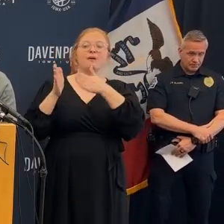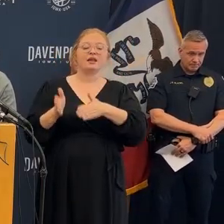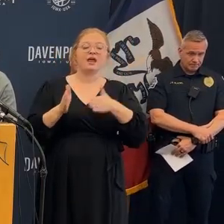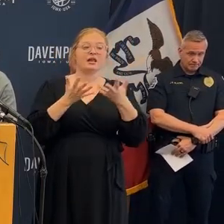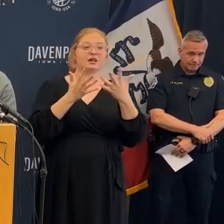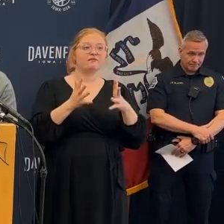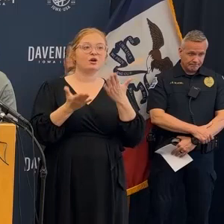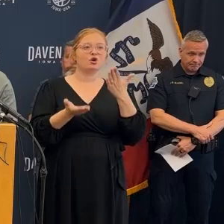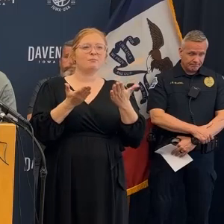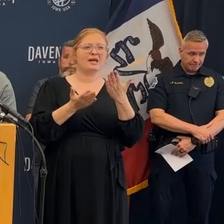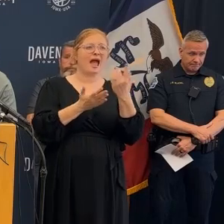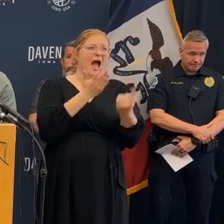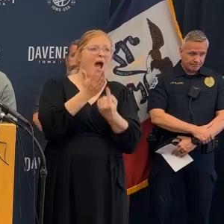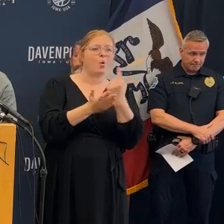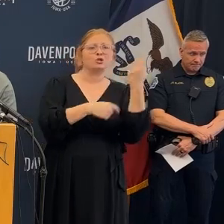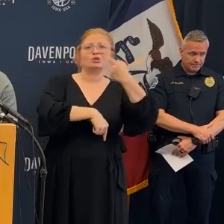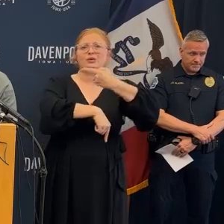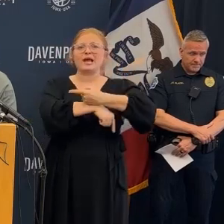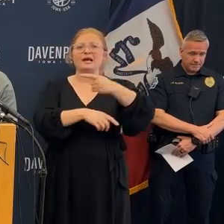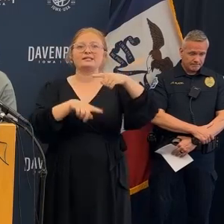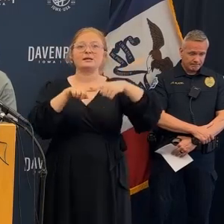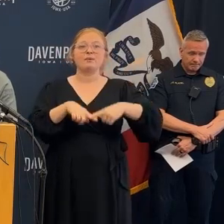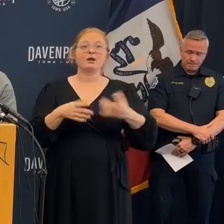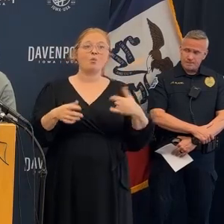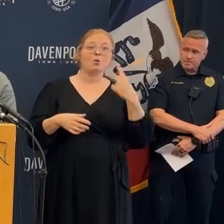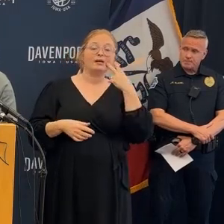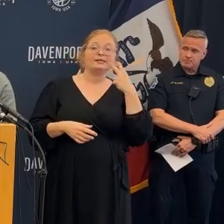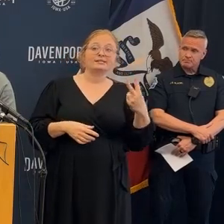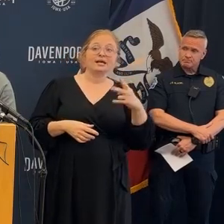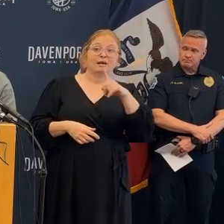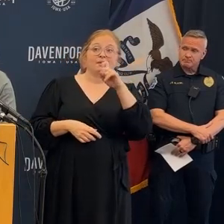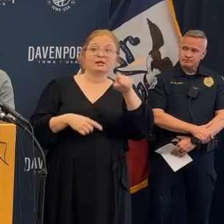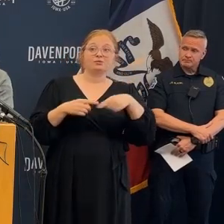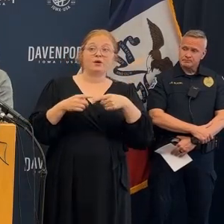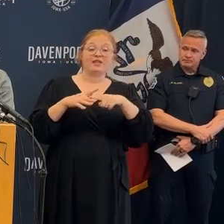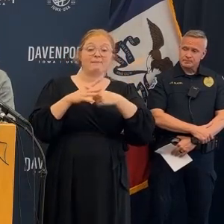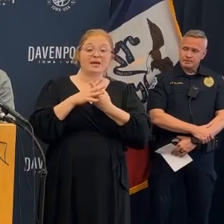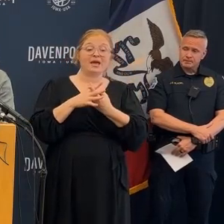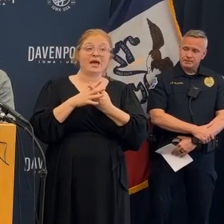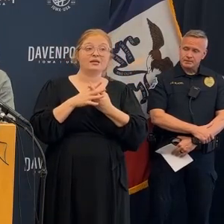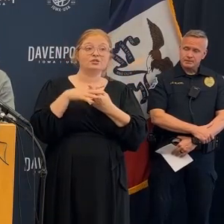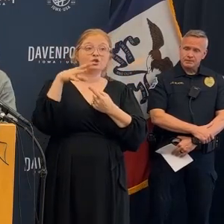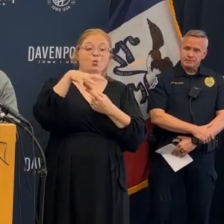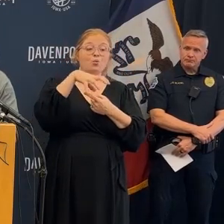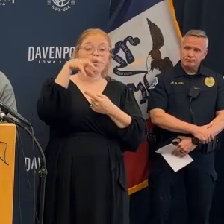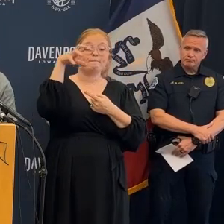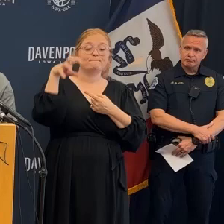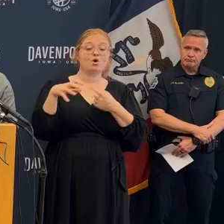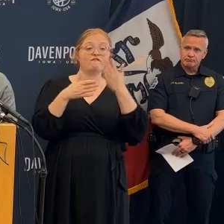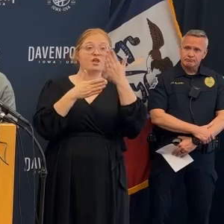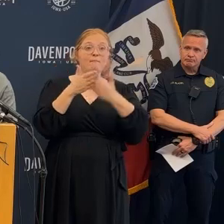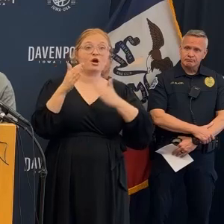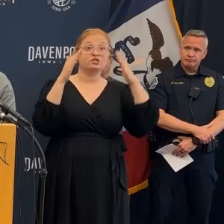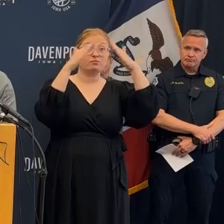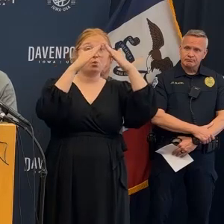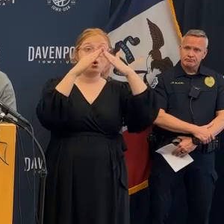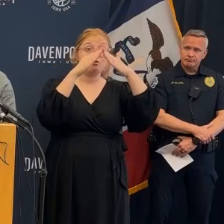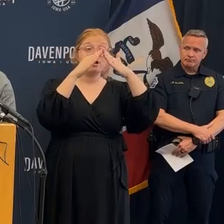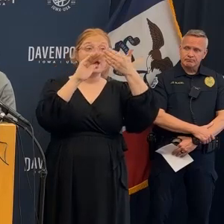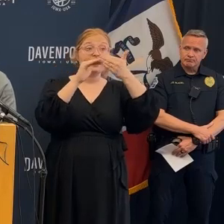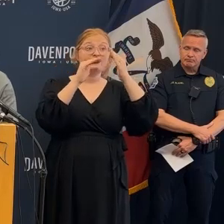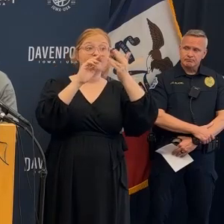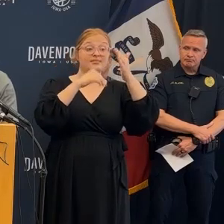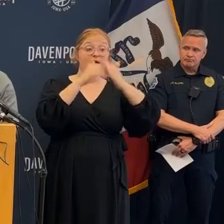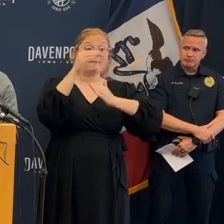did they change from what you knew basically knew yesterday when you sent that email so when we say demolition plans